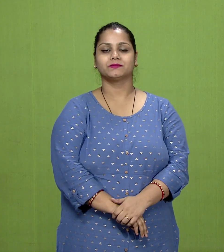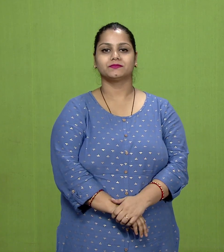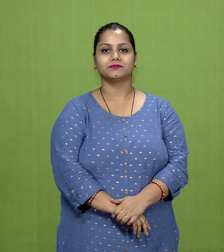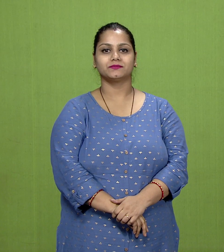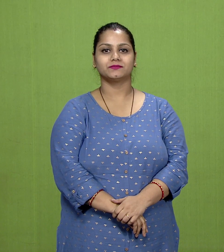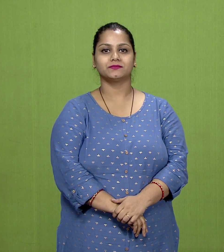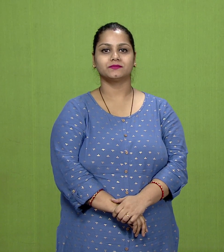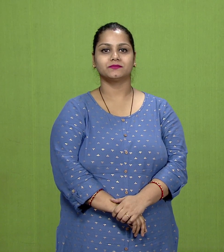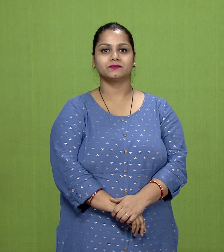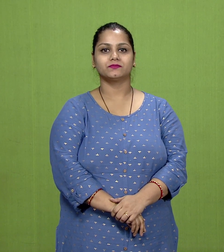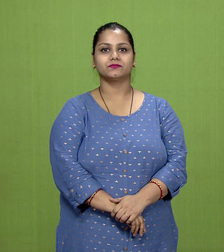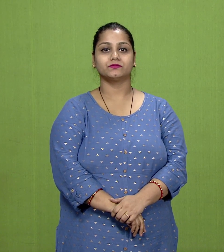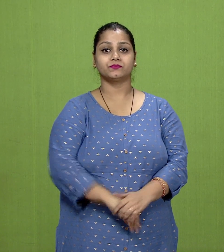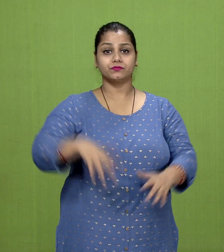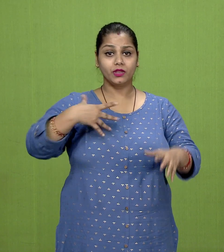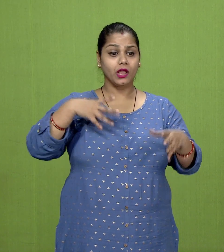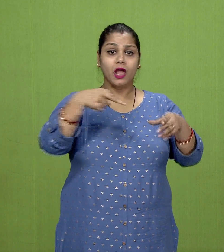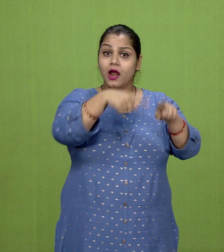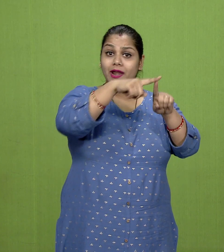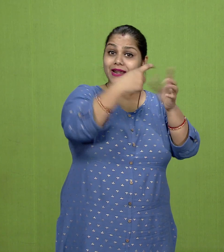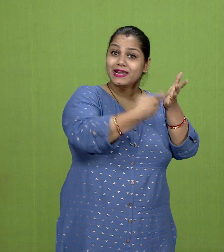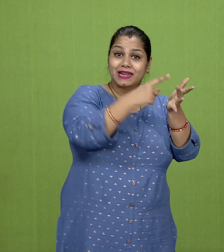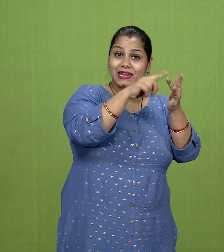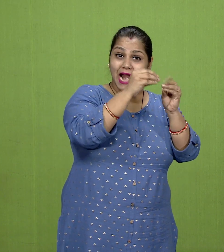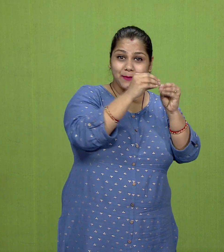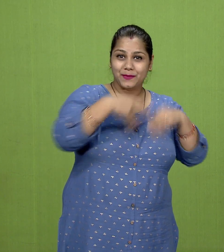the chief of the tribe was called Raja